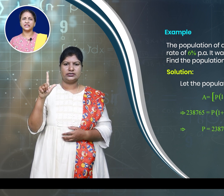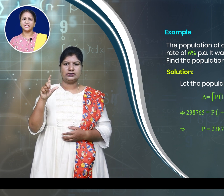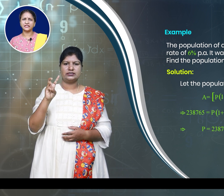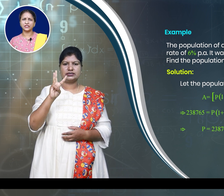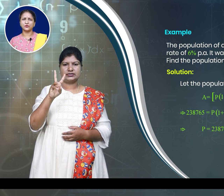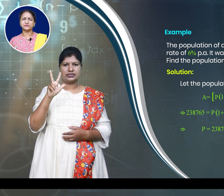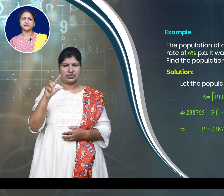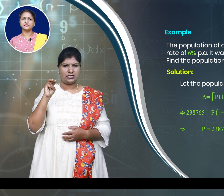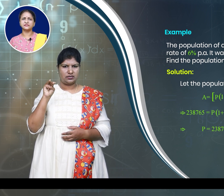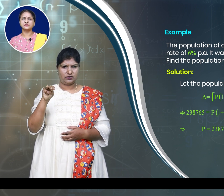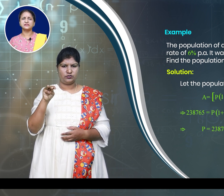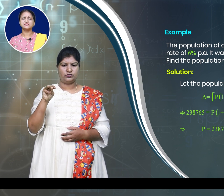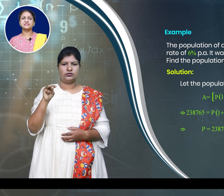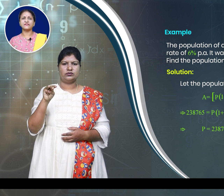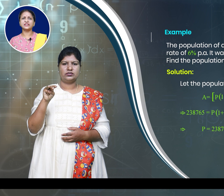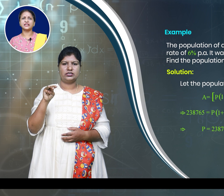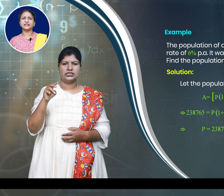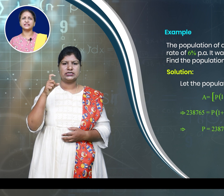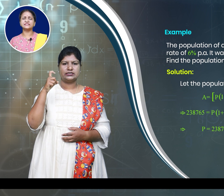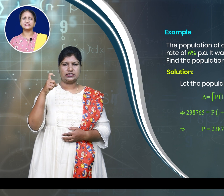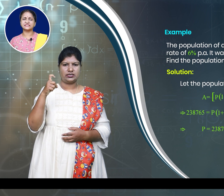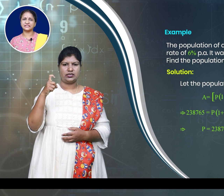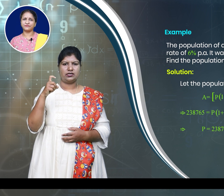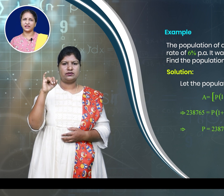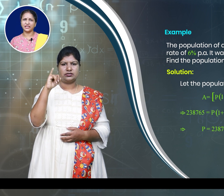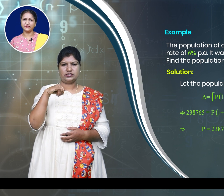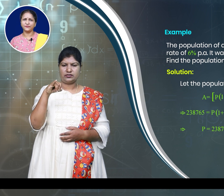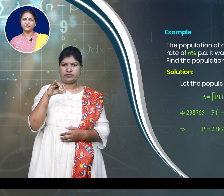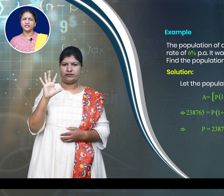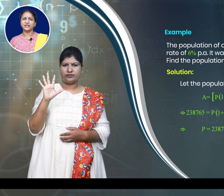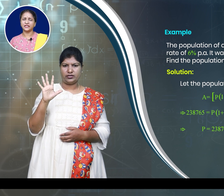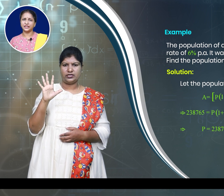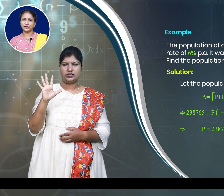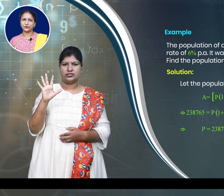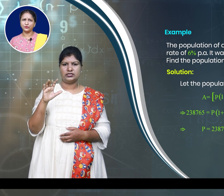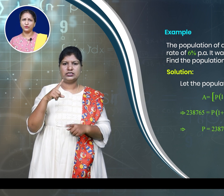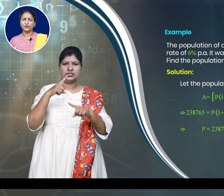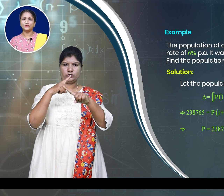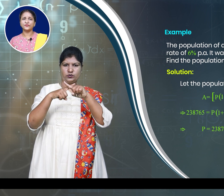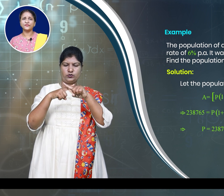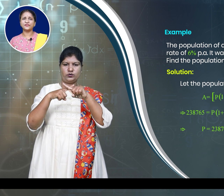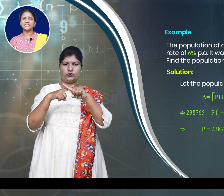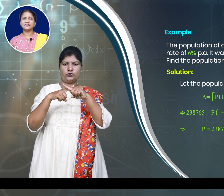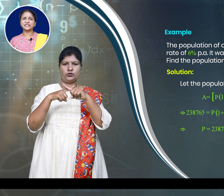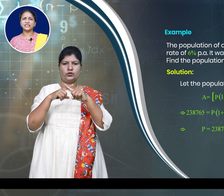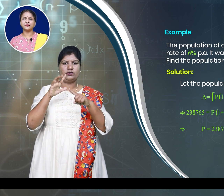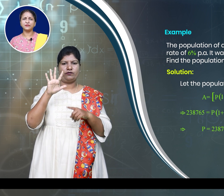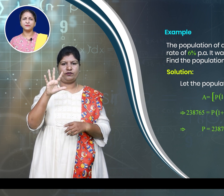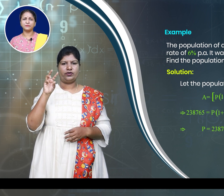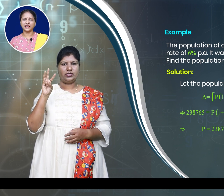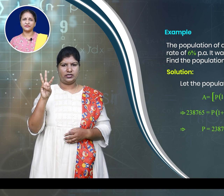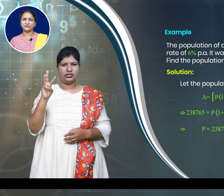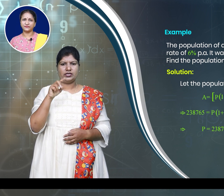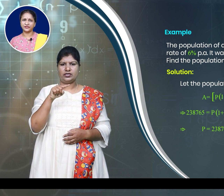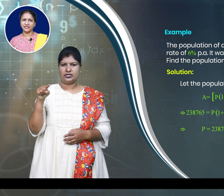,765 into 53 by 50